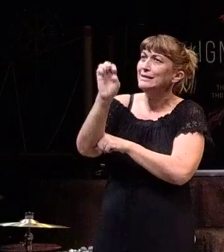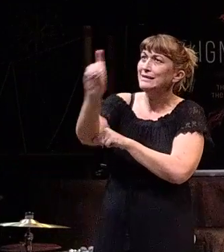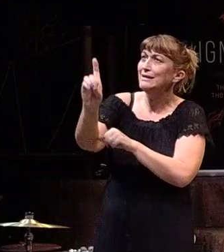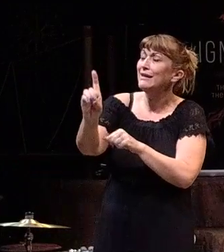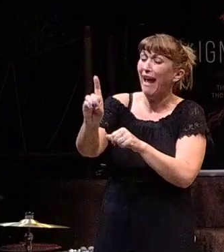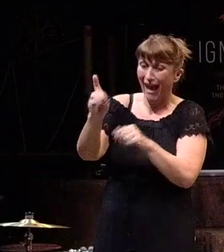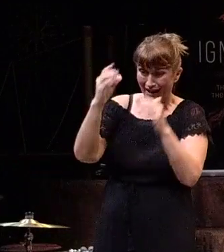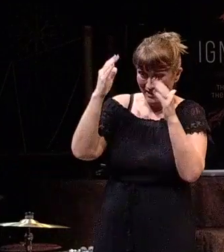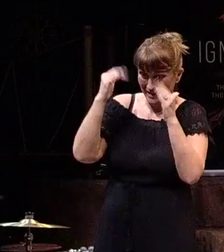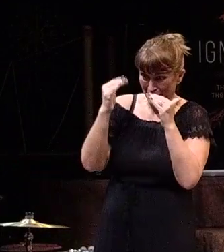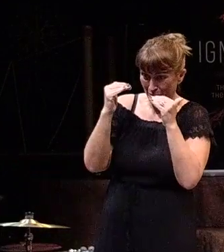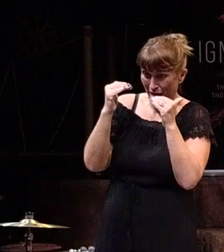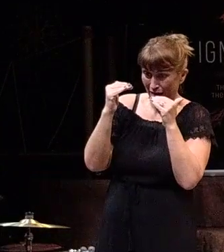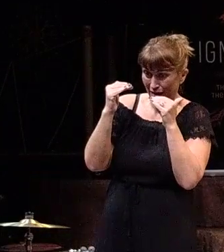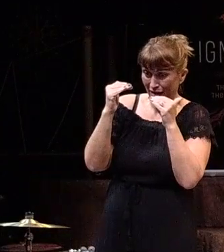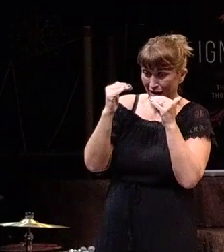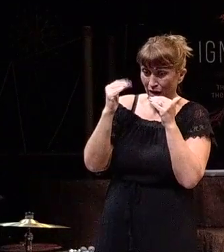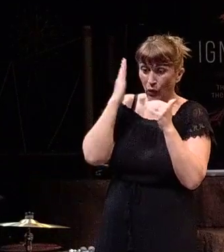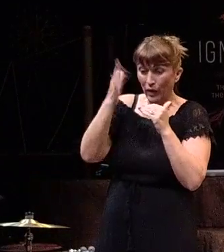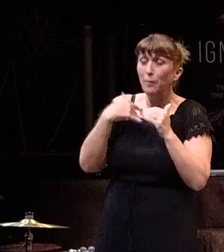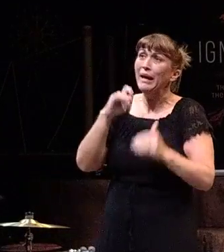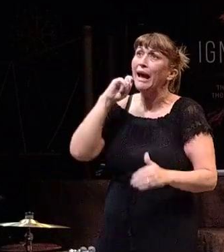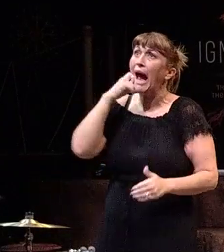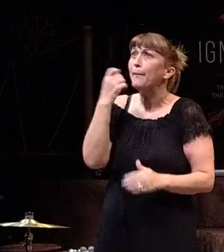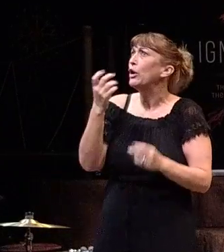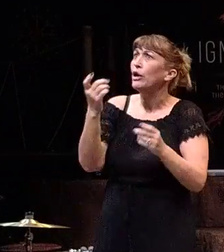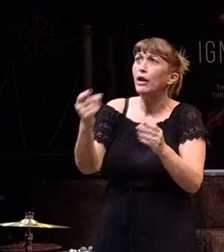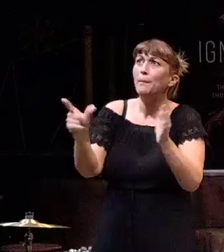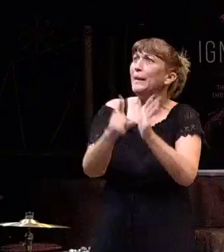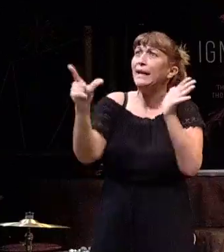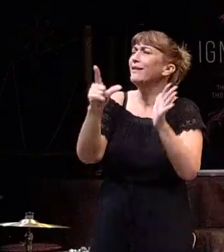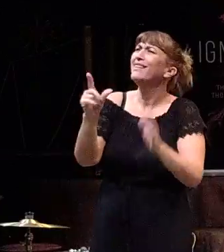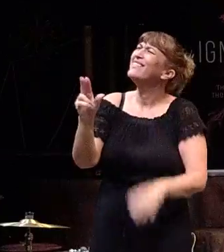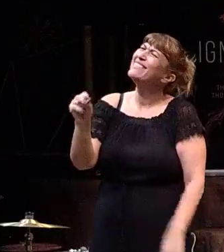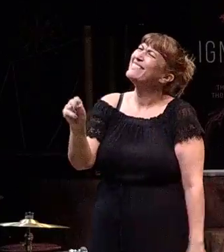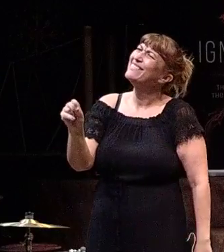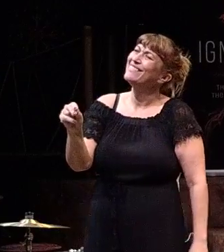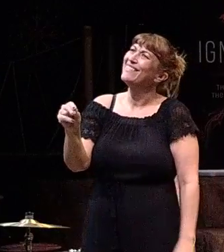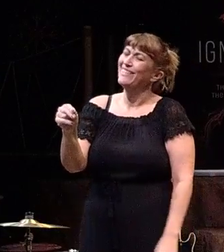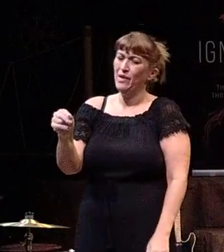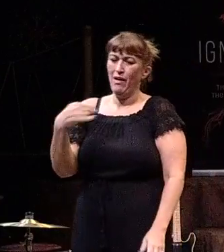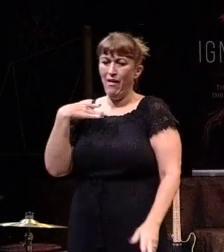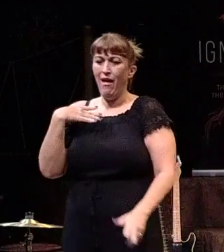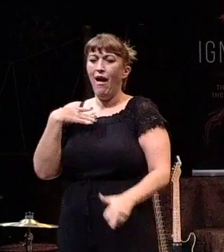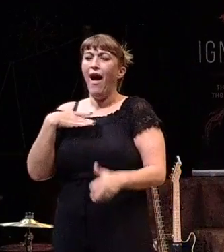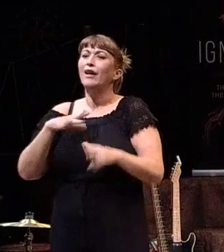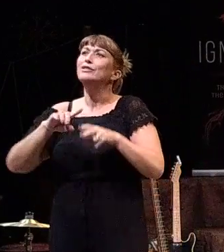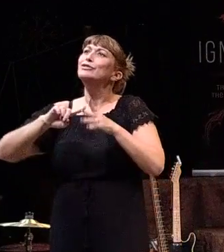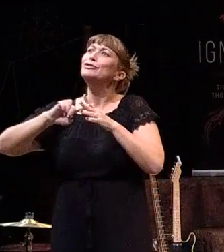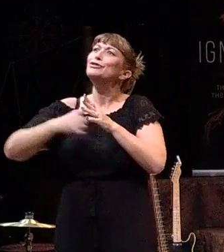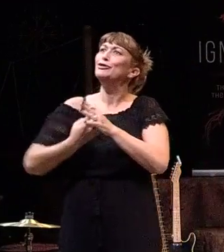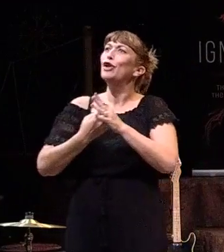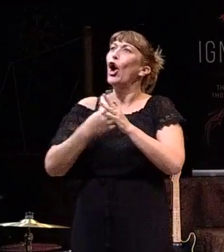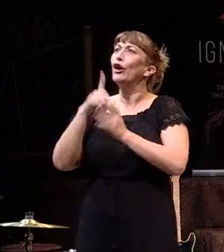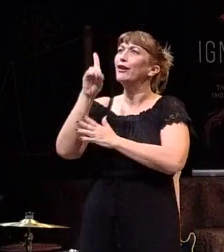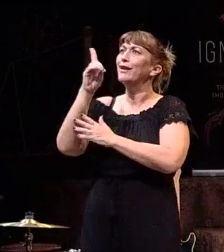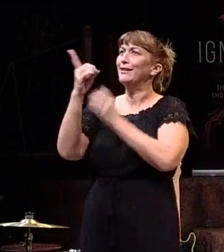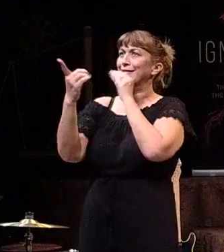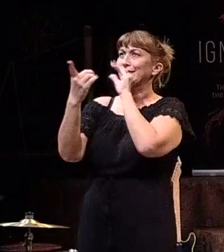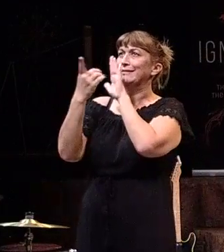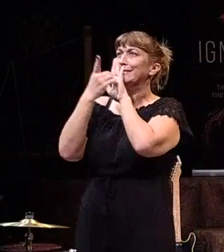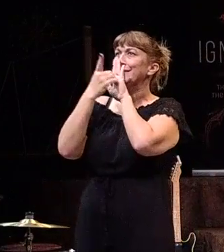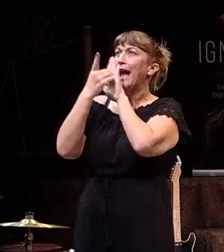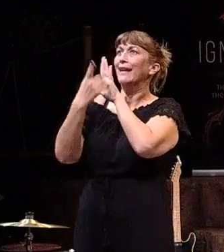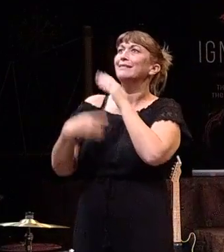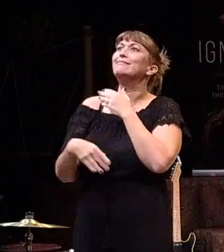and expect there to be an apple immediately. Or in the same way that once I start a diet, I should not be able to step on a